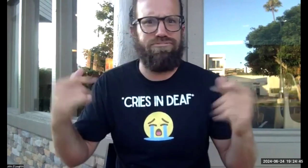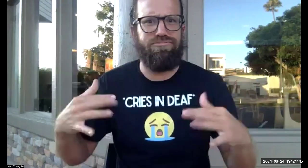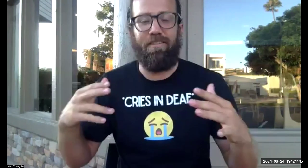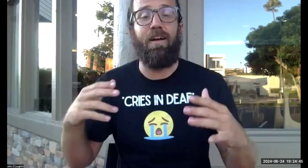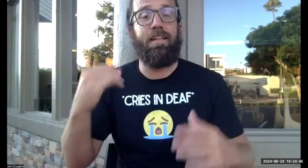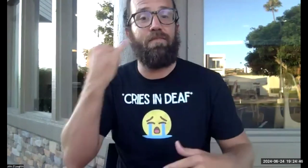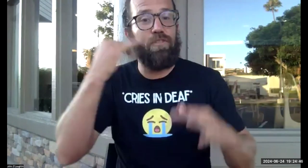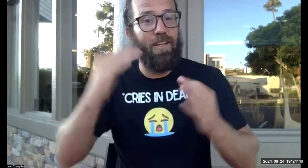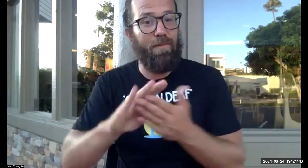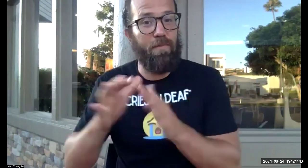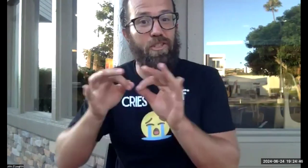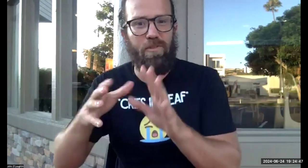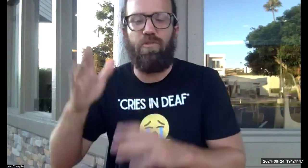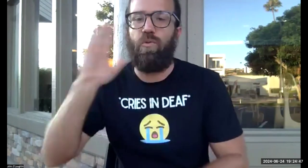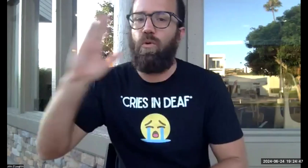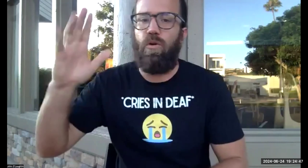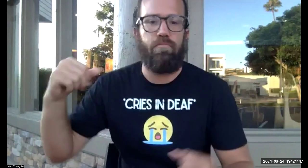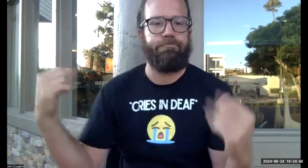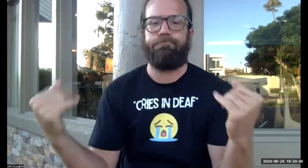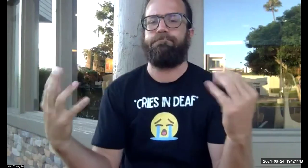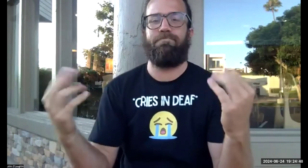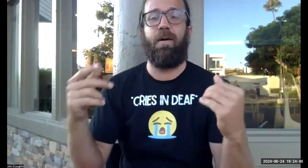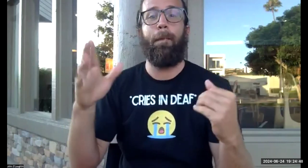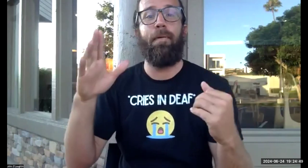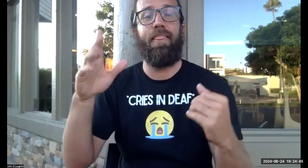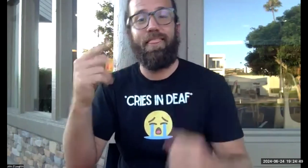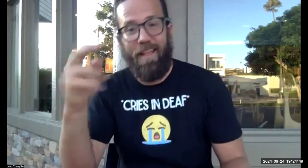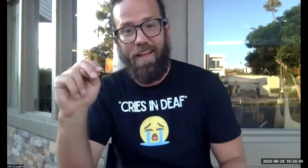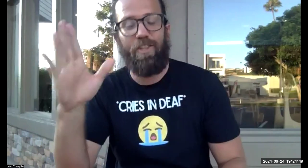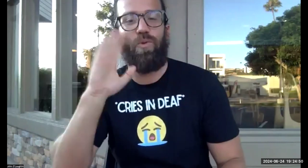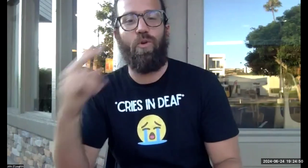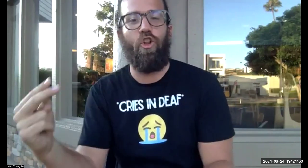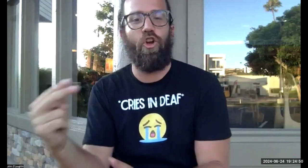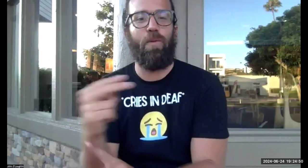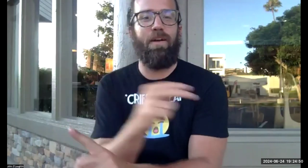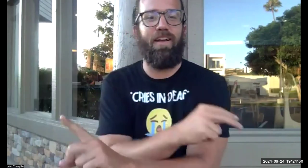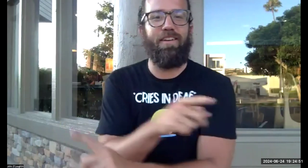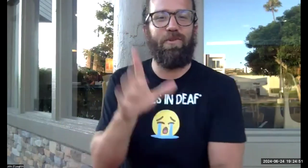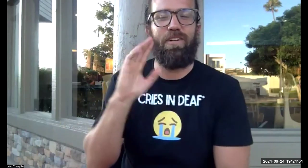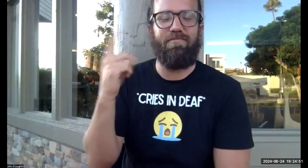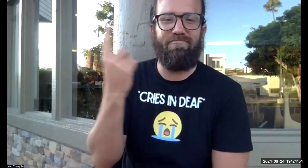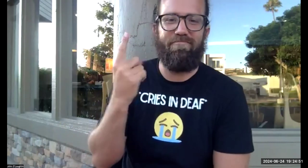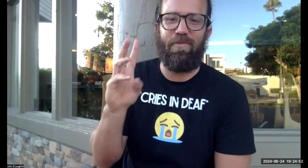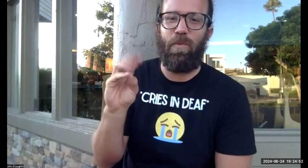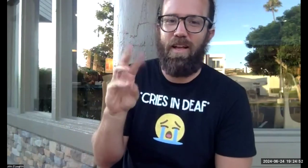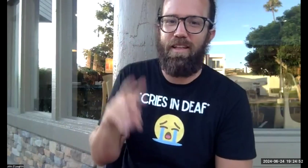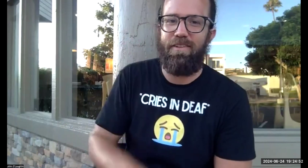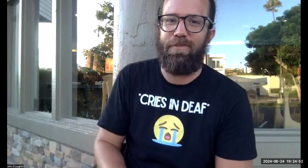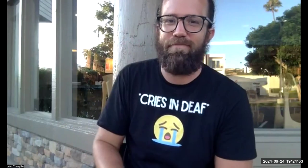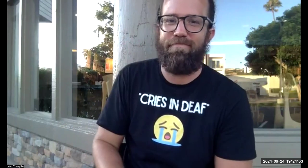And the time they get to ASL four, they can really sign. And if they want to become an interpreter, then they get even more fluent. And then you